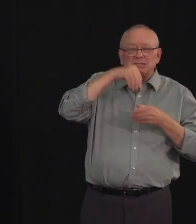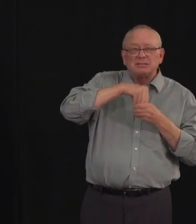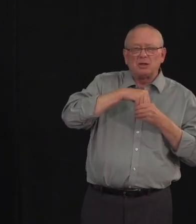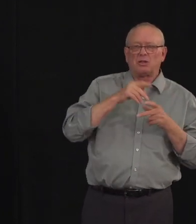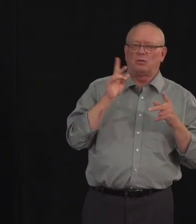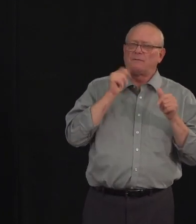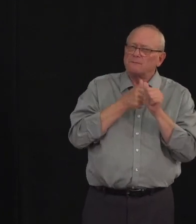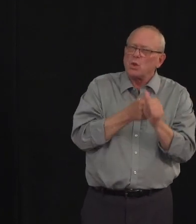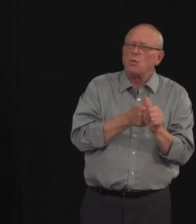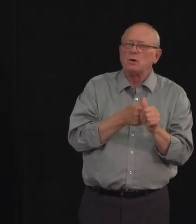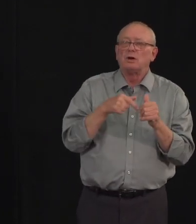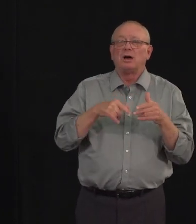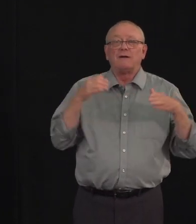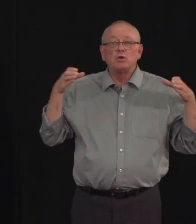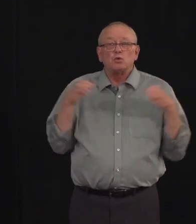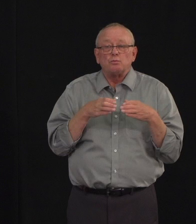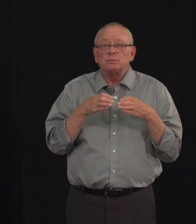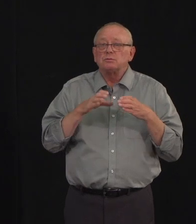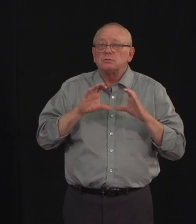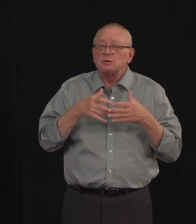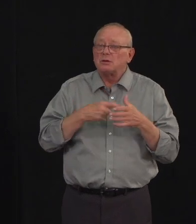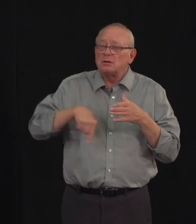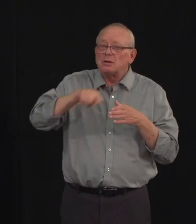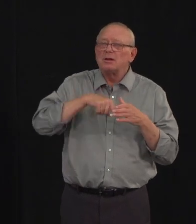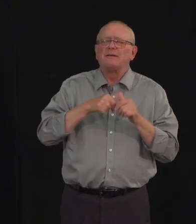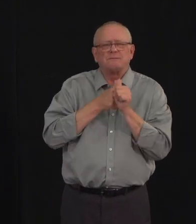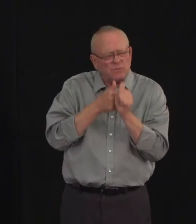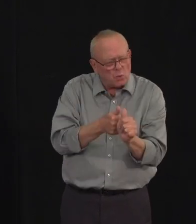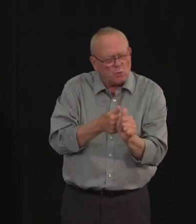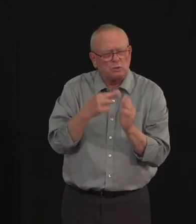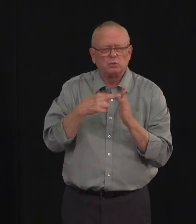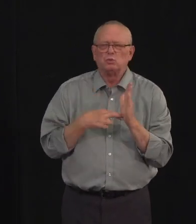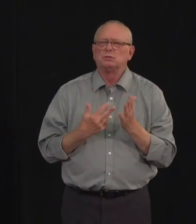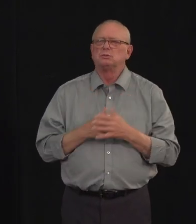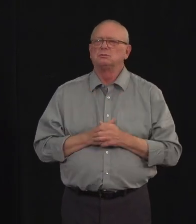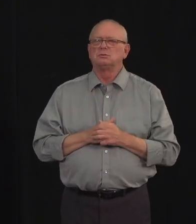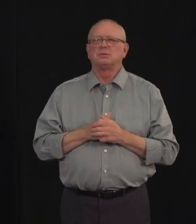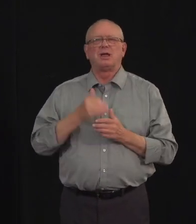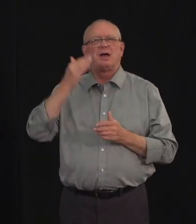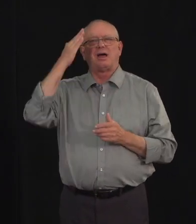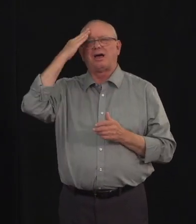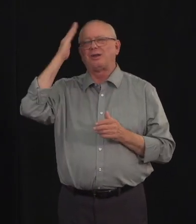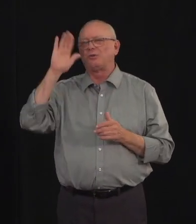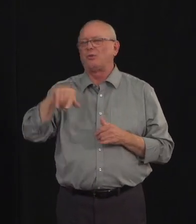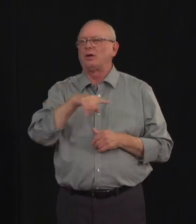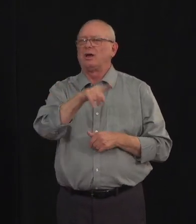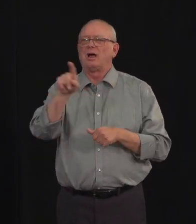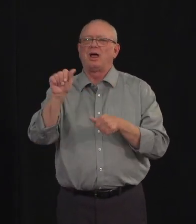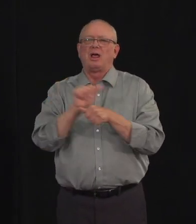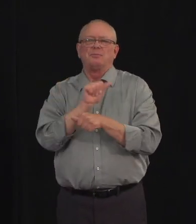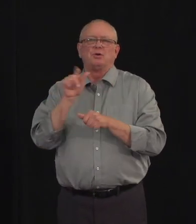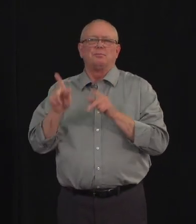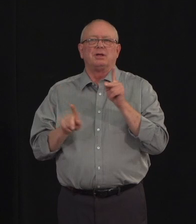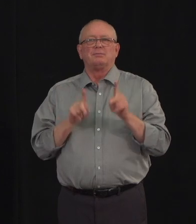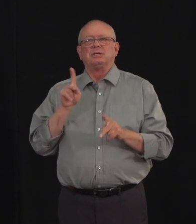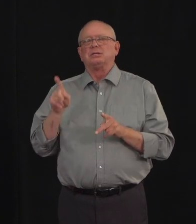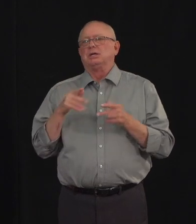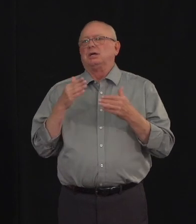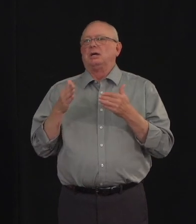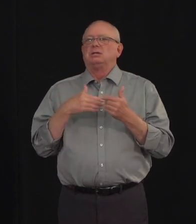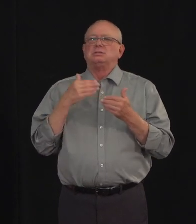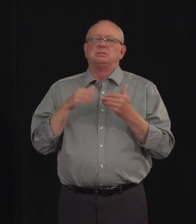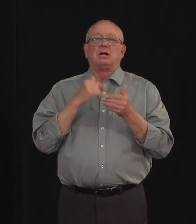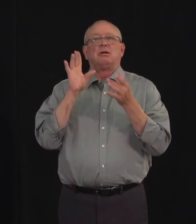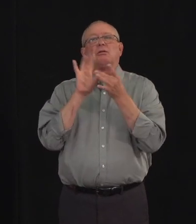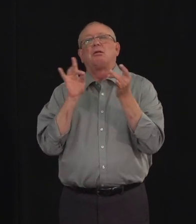I believe most Albertans could recite my health advice in their sleep – stay two metres apart, wear masks when you can't, get